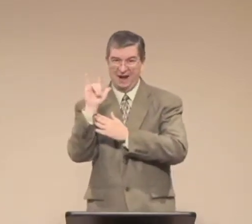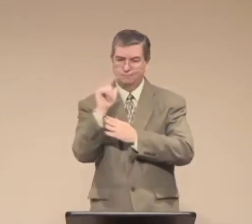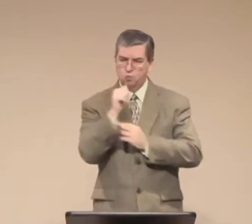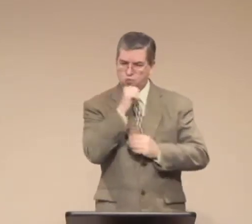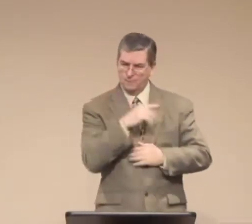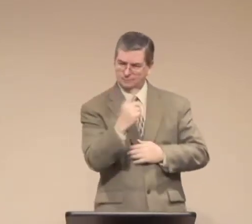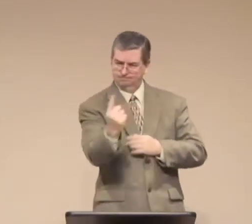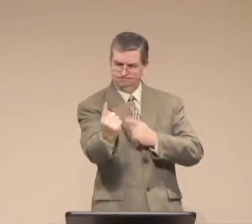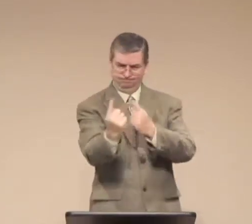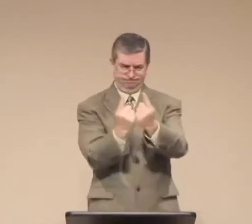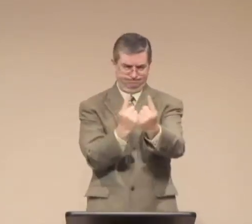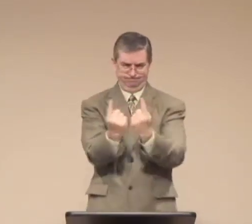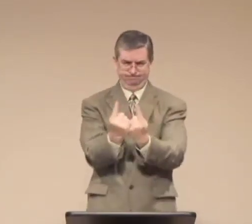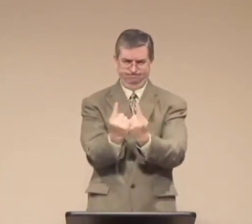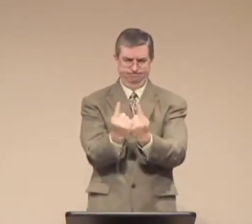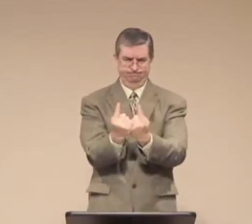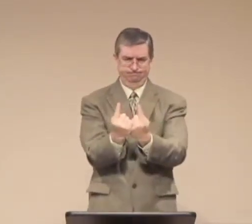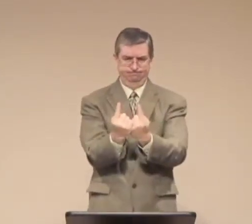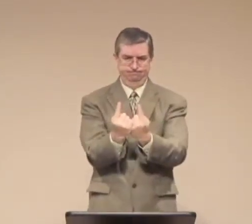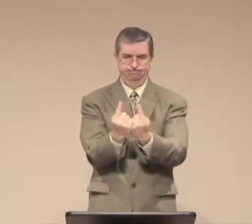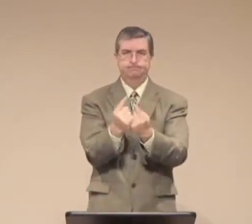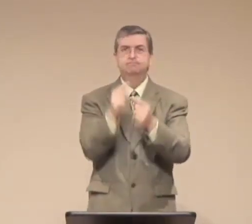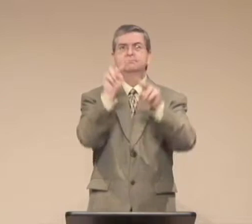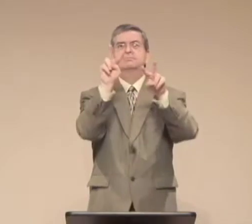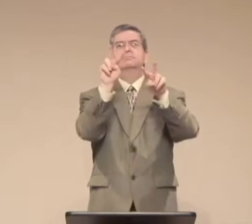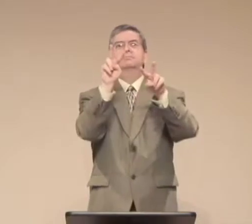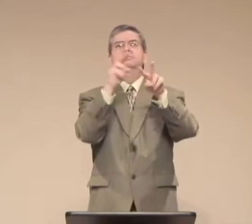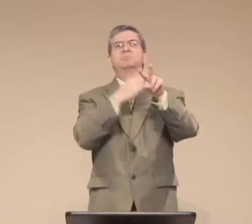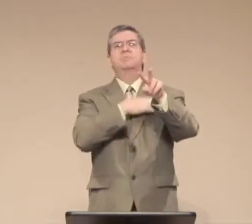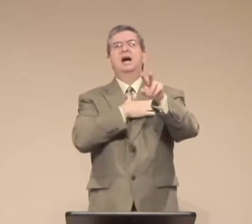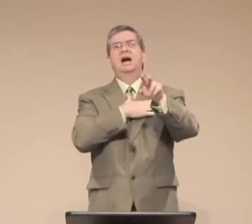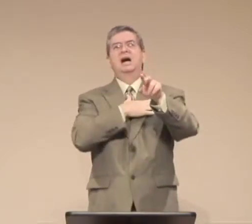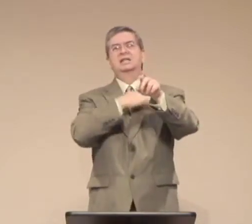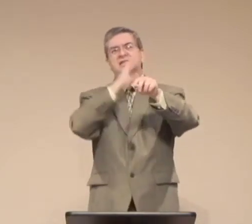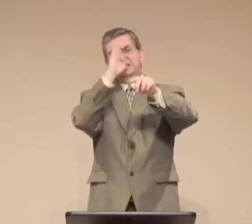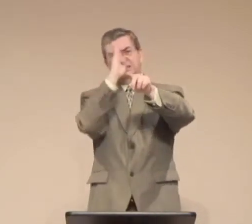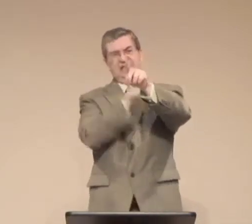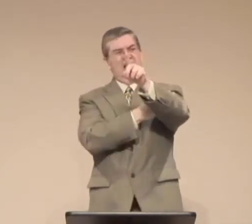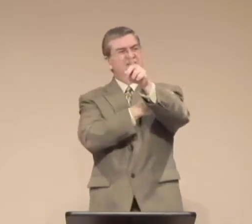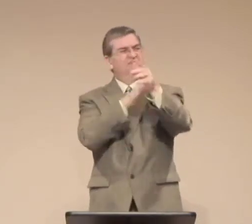Now we're back to verse 25 in the book of John, chapter 19.